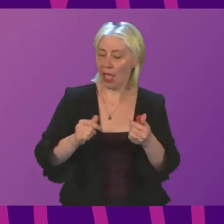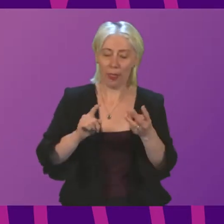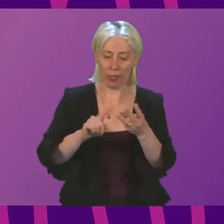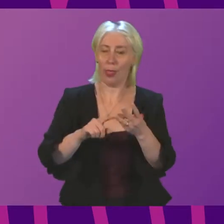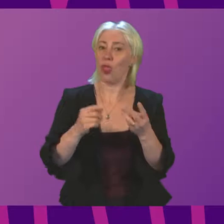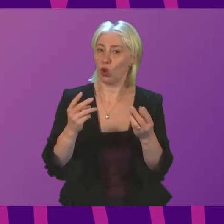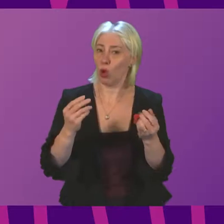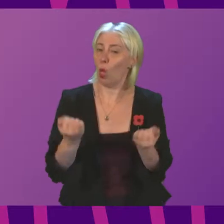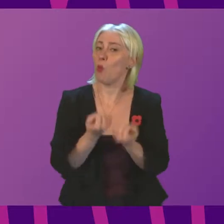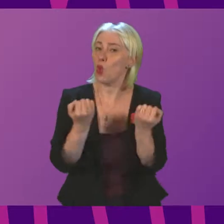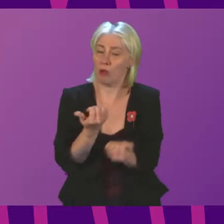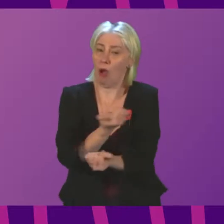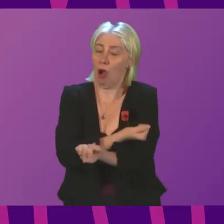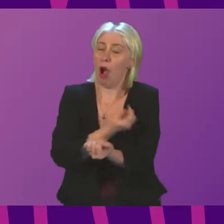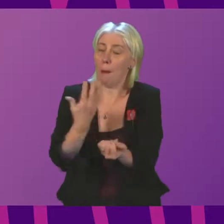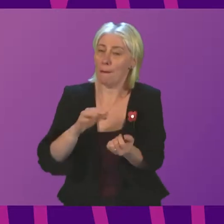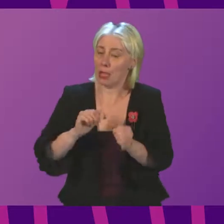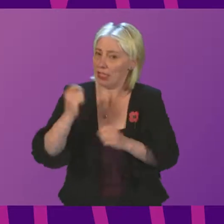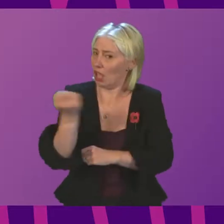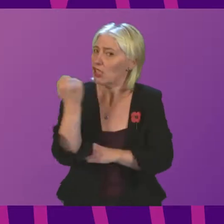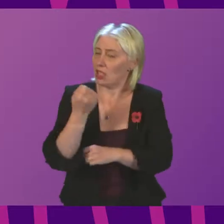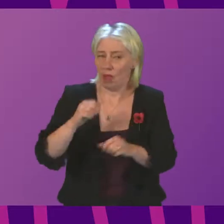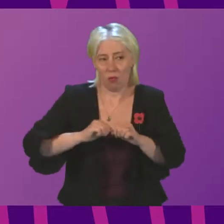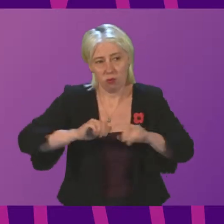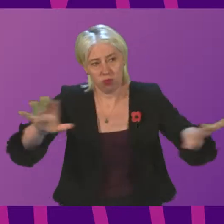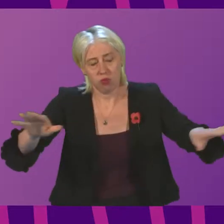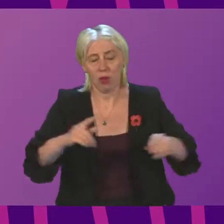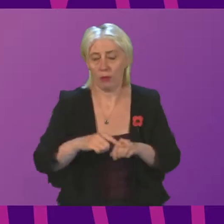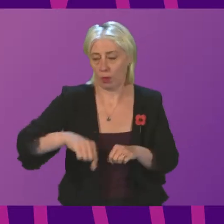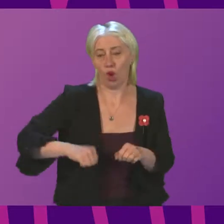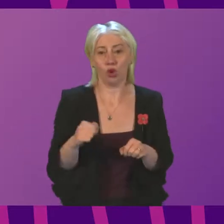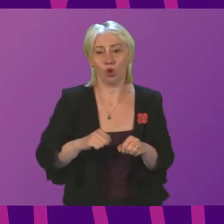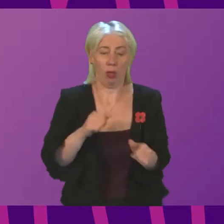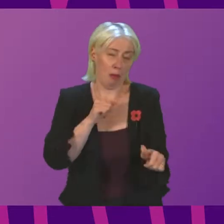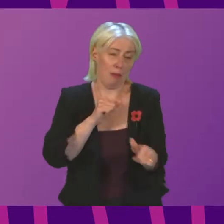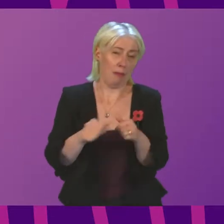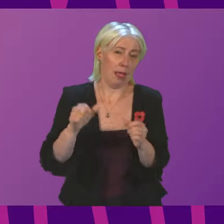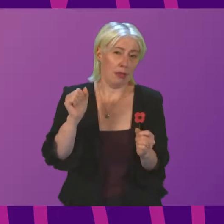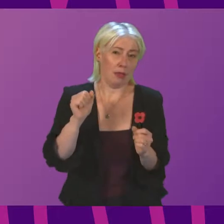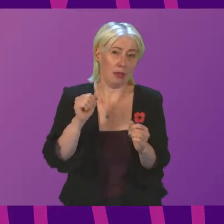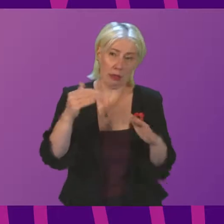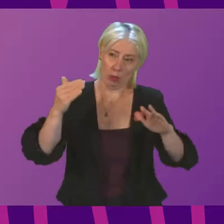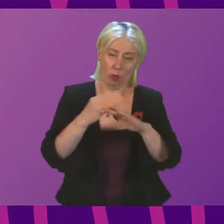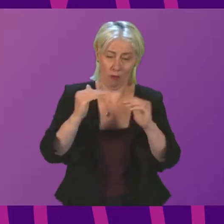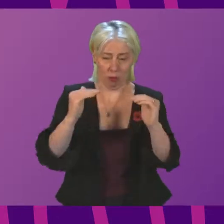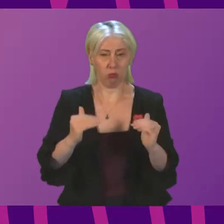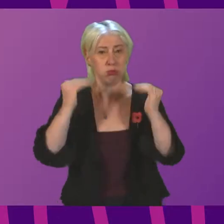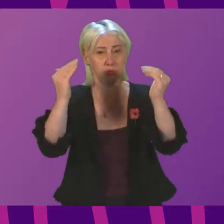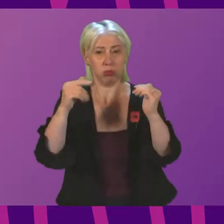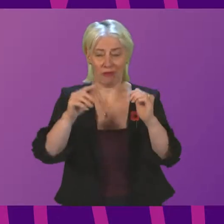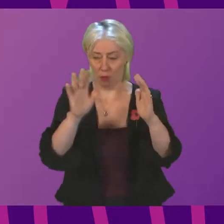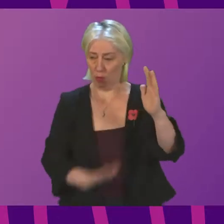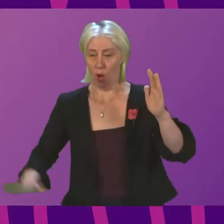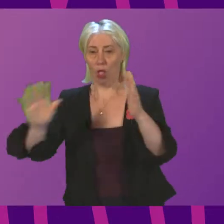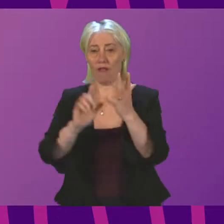being rolled out across the country very successfully. Indeed, Scotland is the highest performing part of the United Kingdom in relation